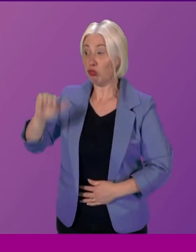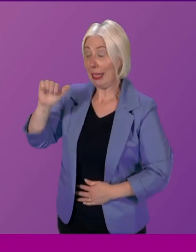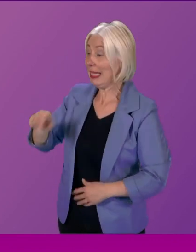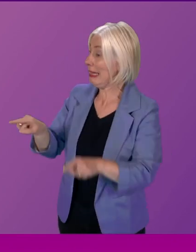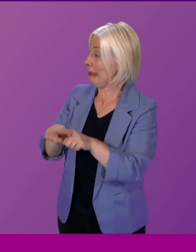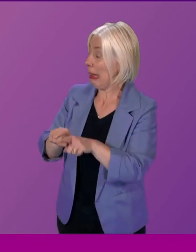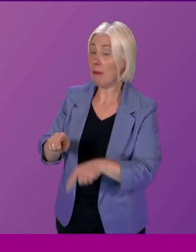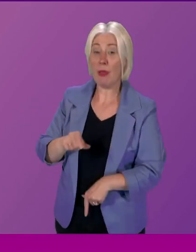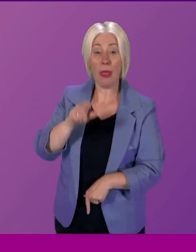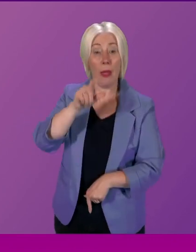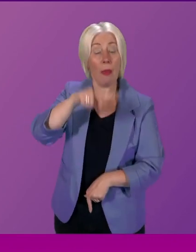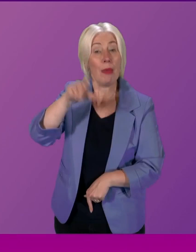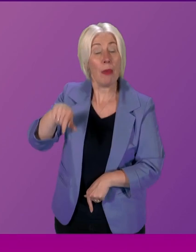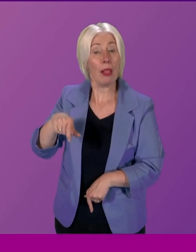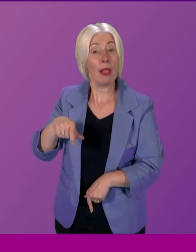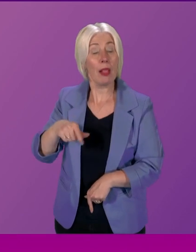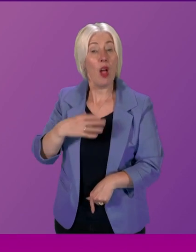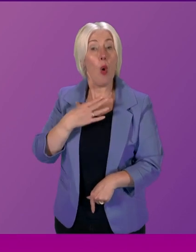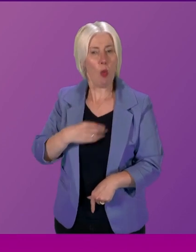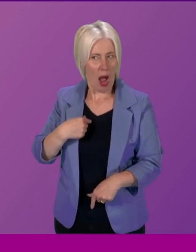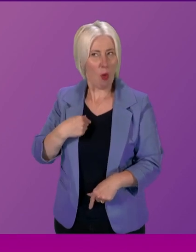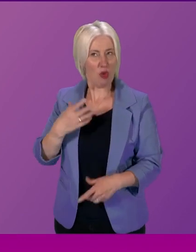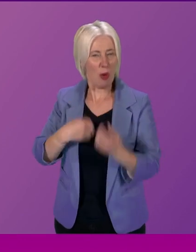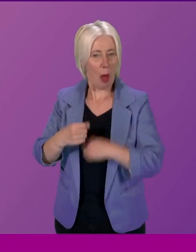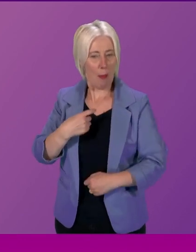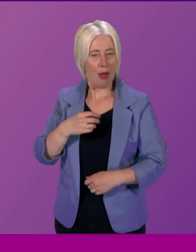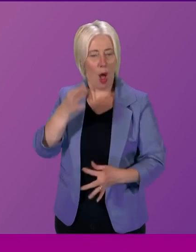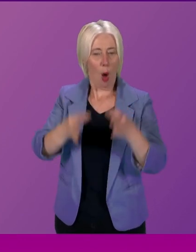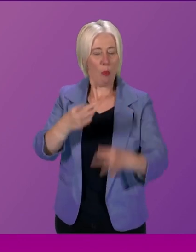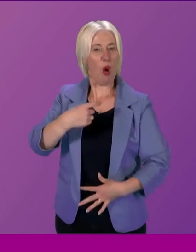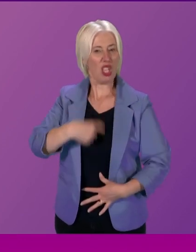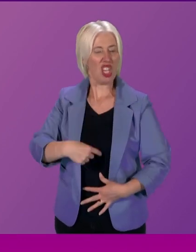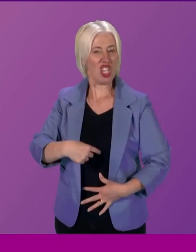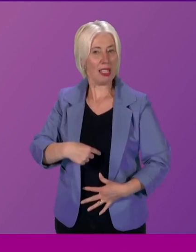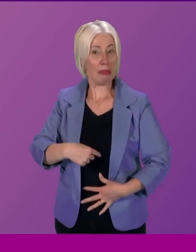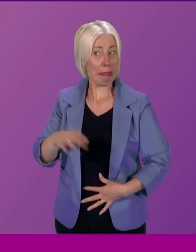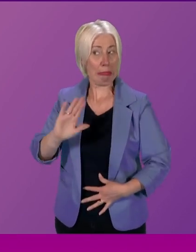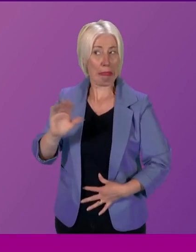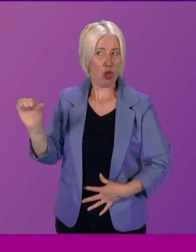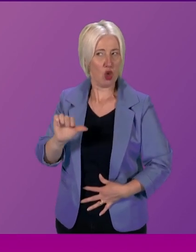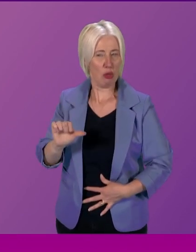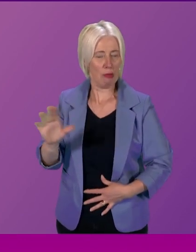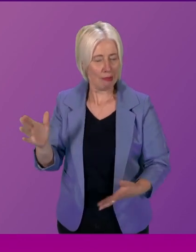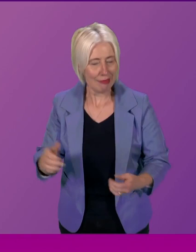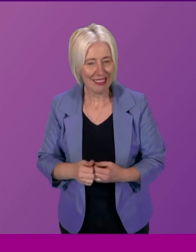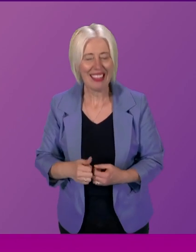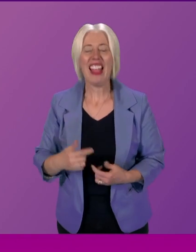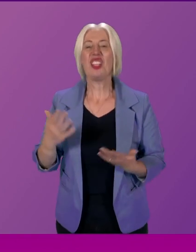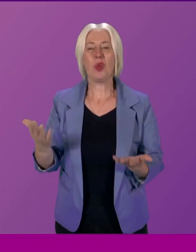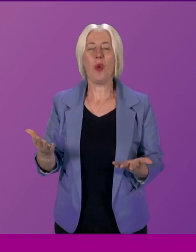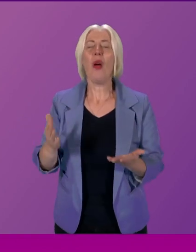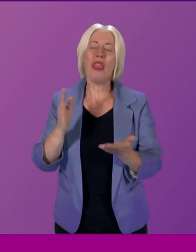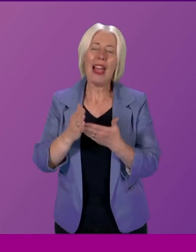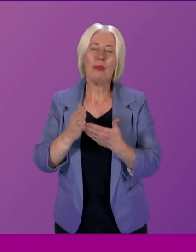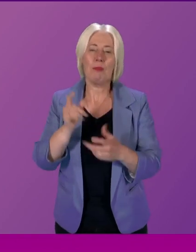politicians are the first people that we shouldn't allow to become politicians. And that kind of self-selecting is a